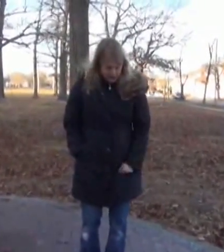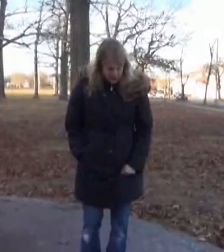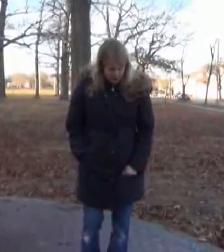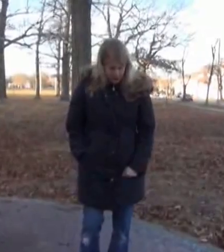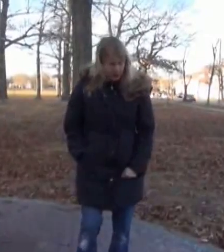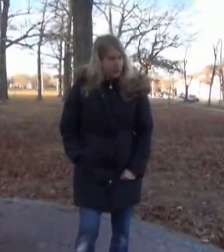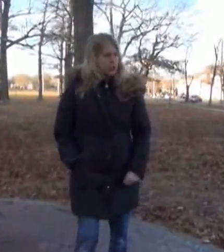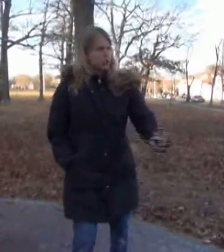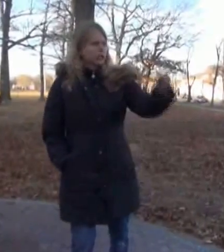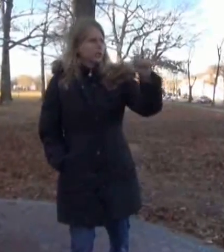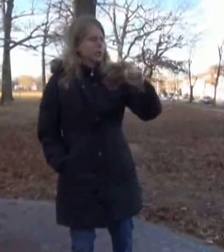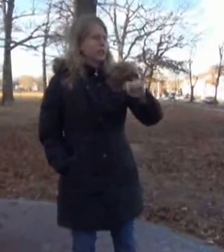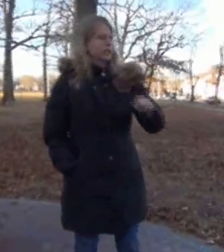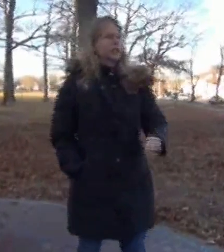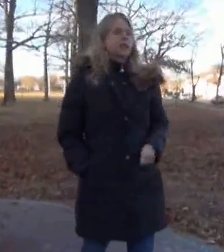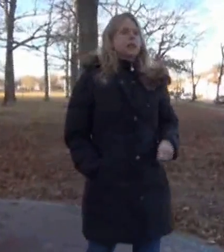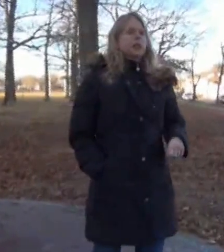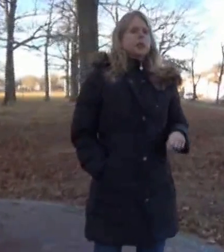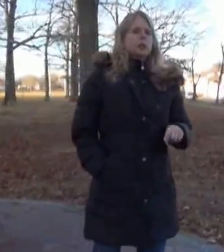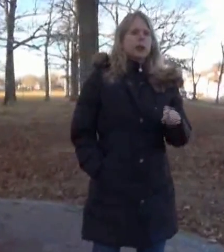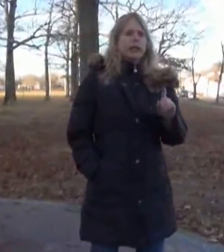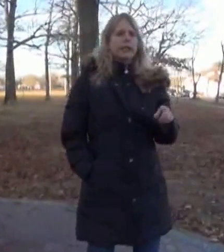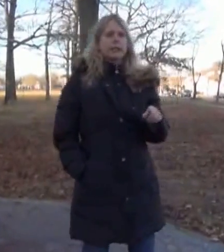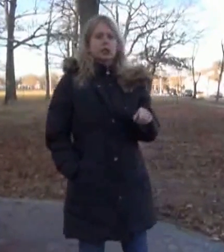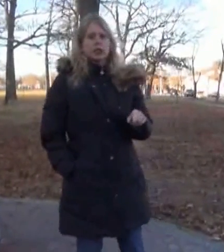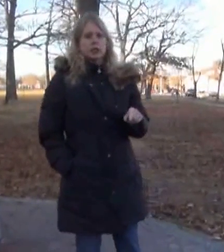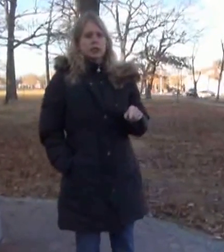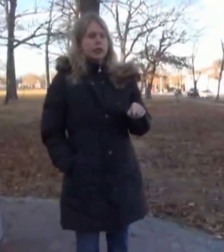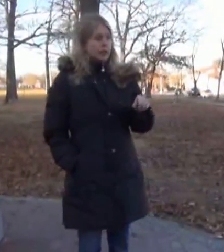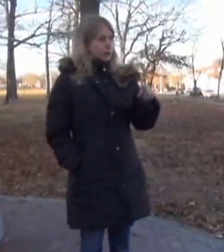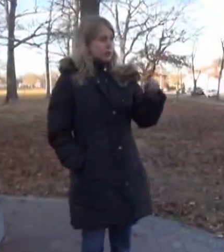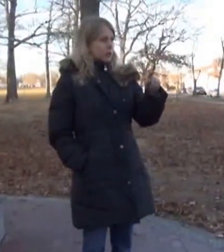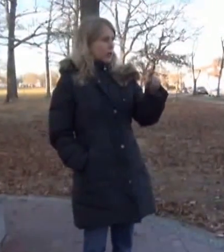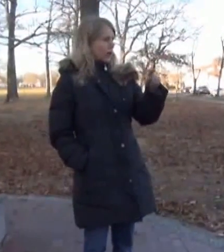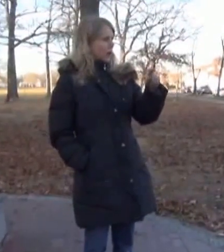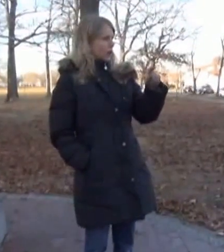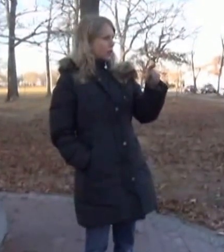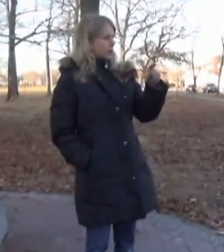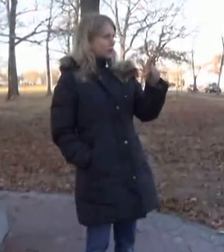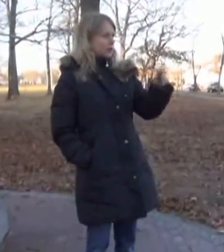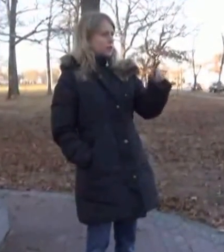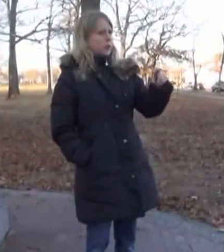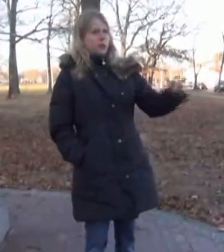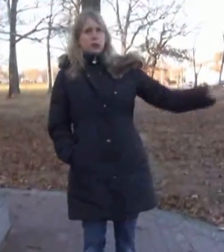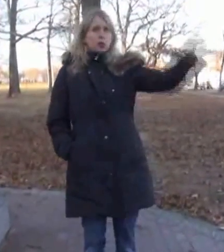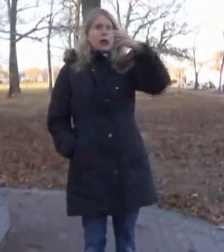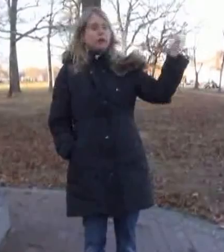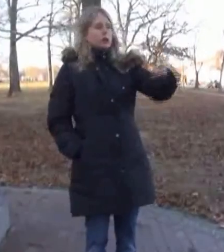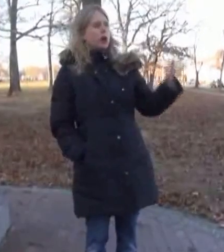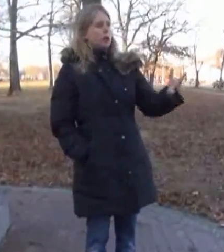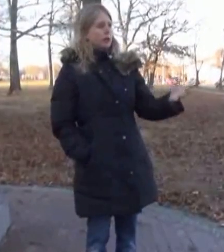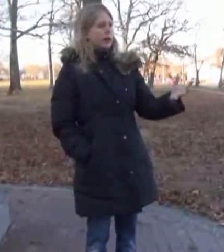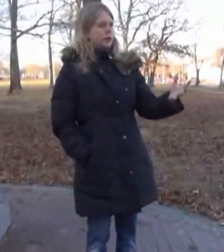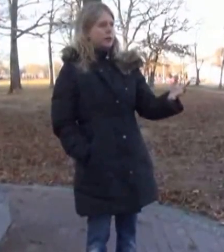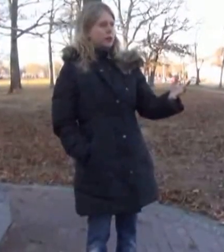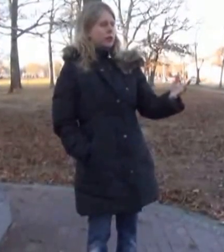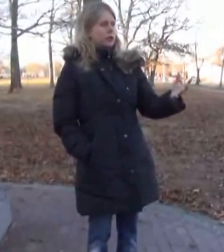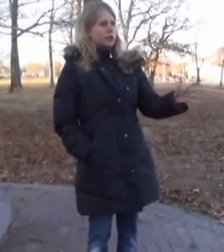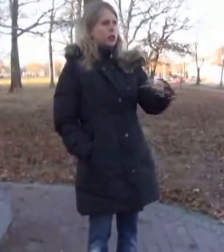Schindler's List. When he did Schindler's List, Steven Spielberg traveled all around to try to talk to